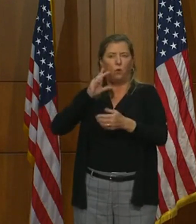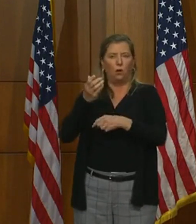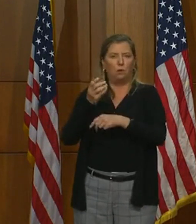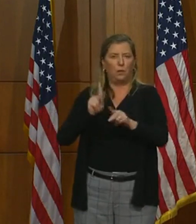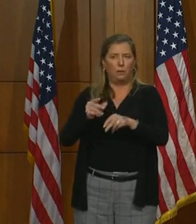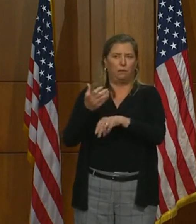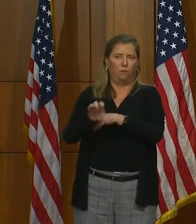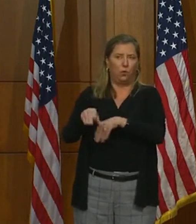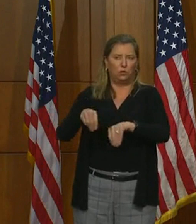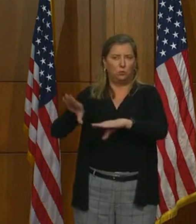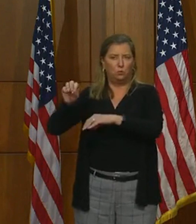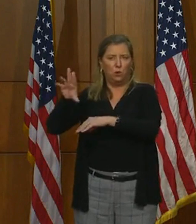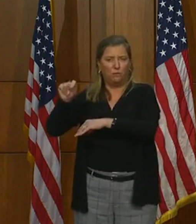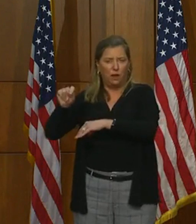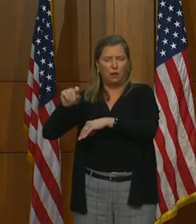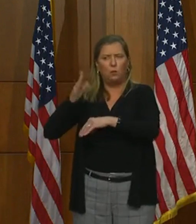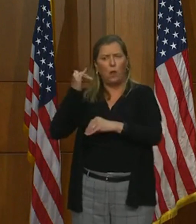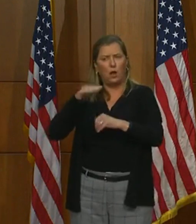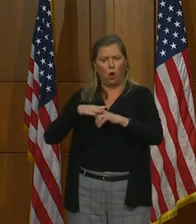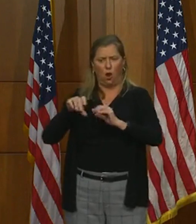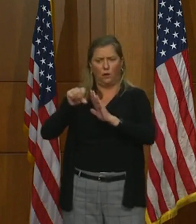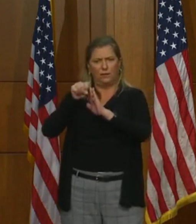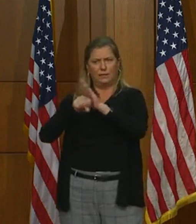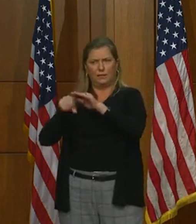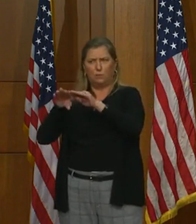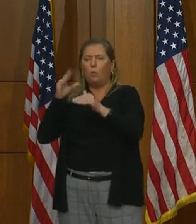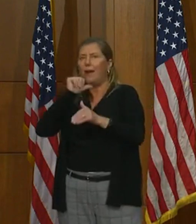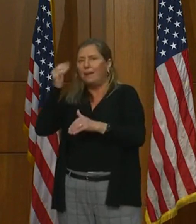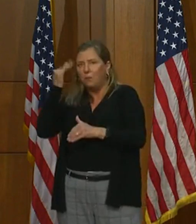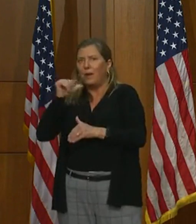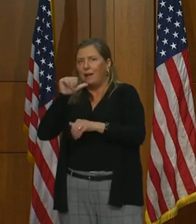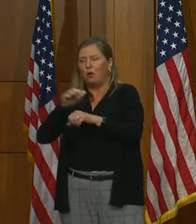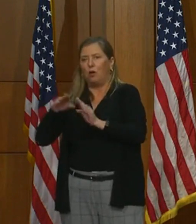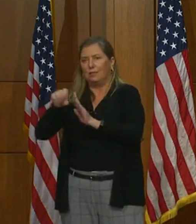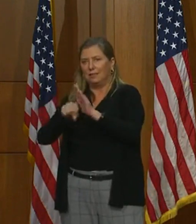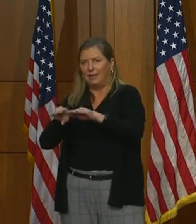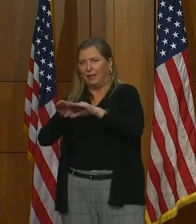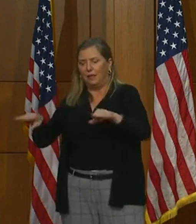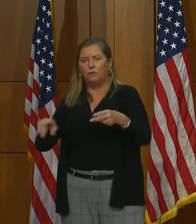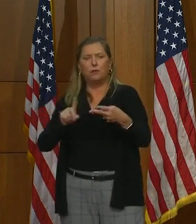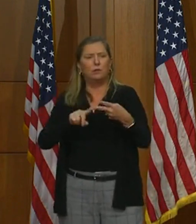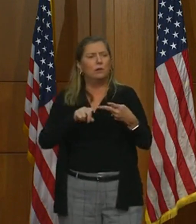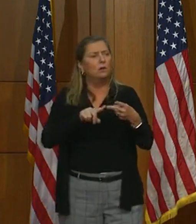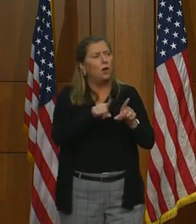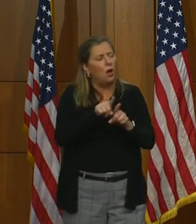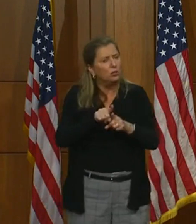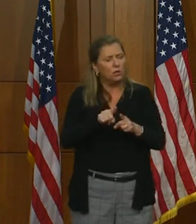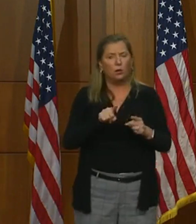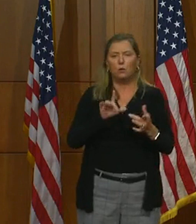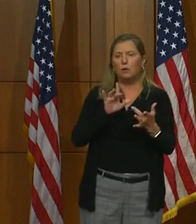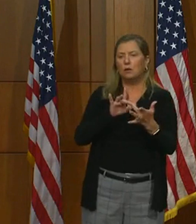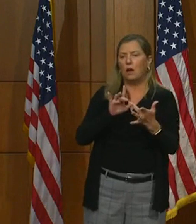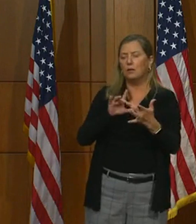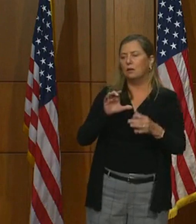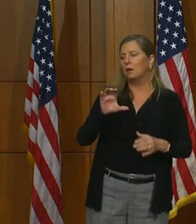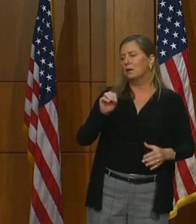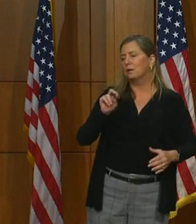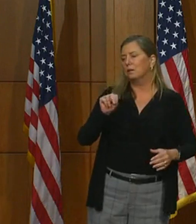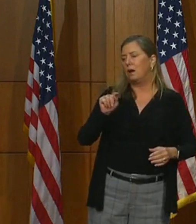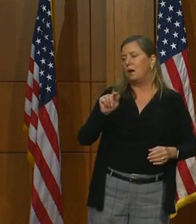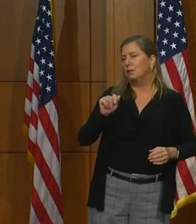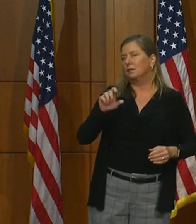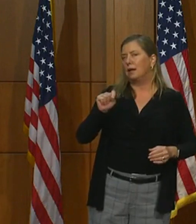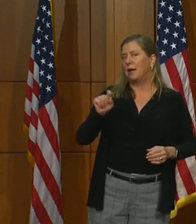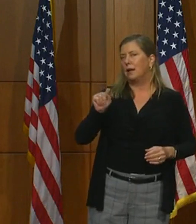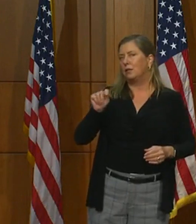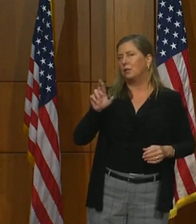down to the circuit court level? And the other question is regarding the contact tracing. Are we, or is the state still looking